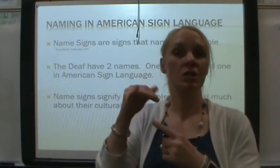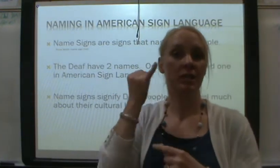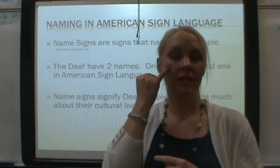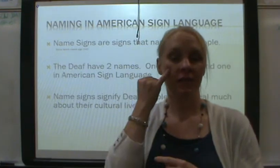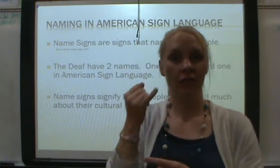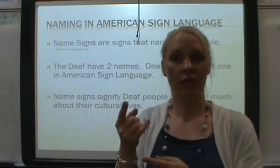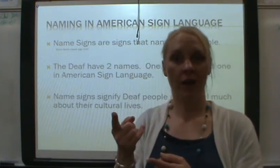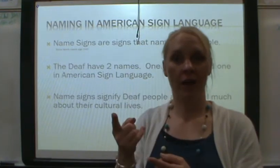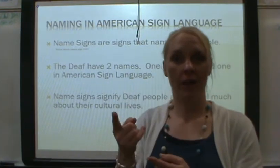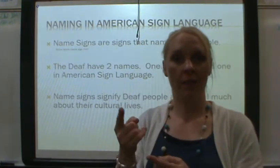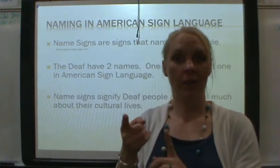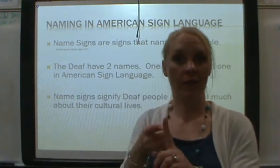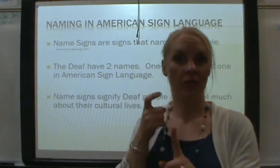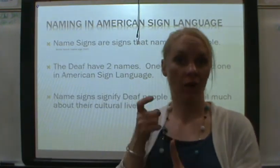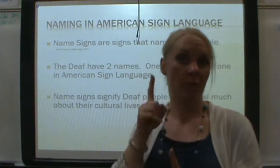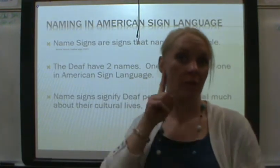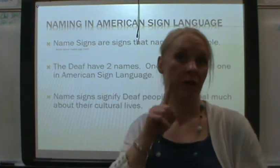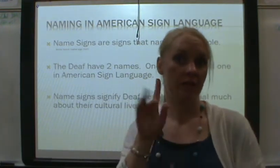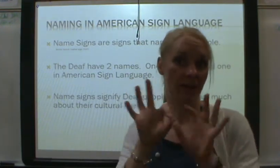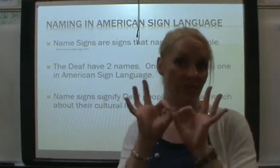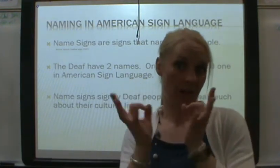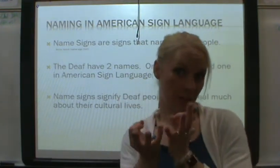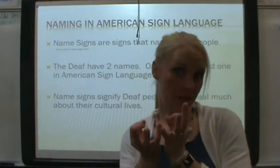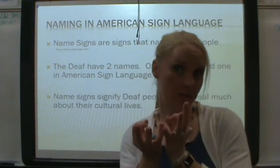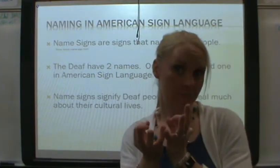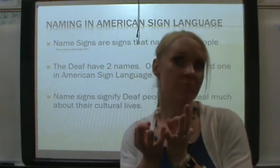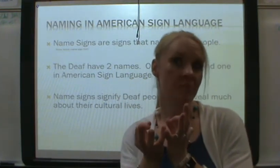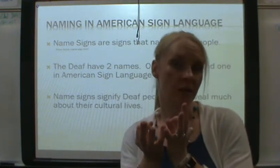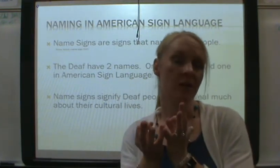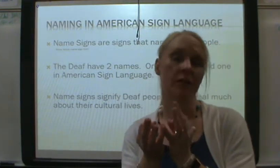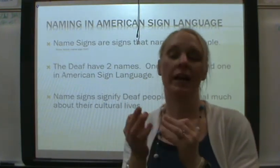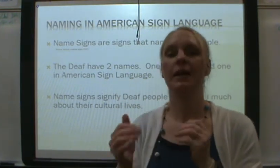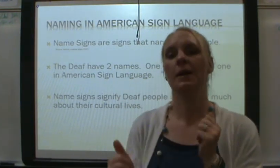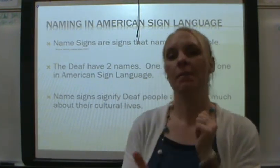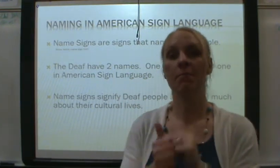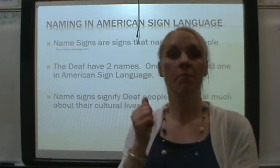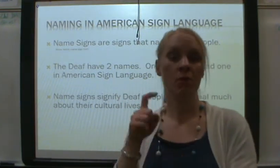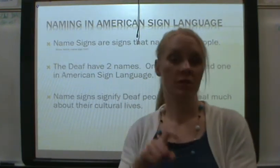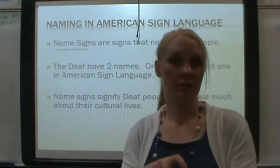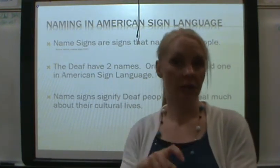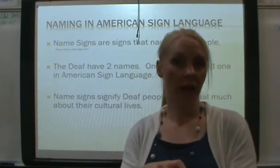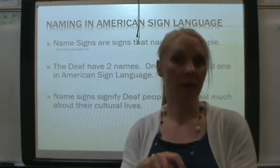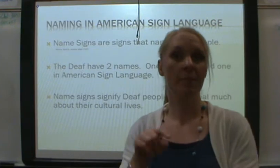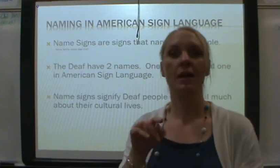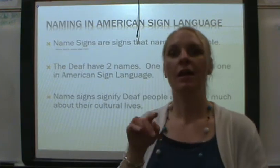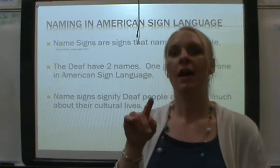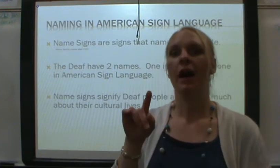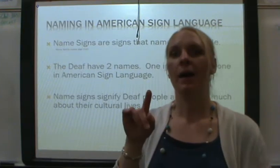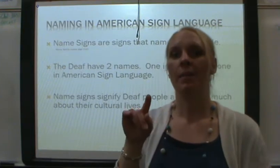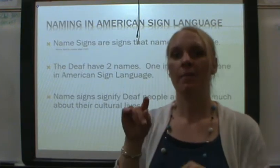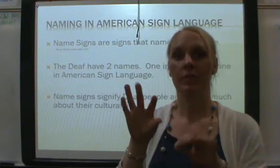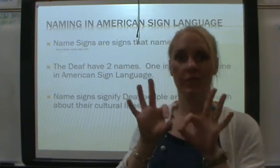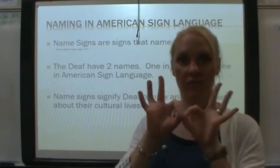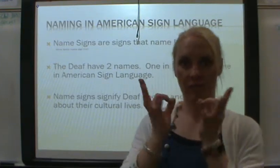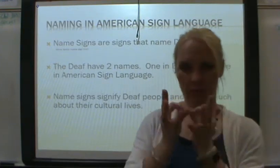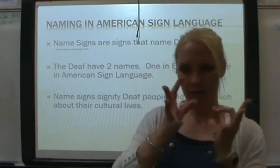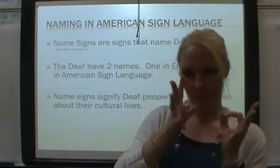if they're from a Deaf family. Right? Most of the time, the family, the